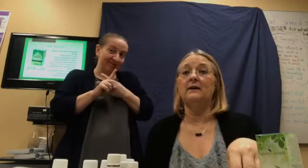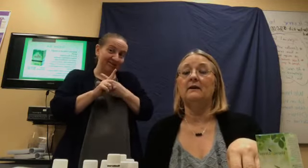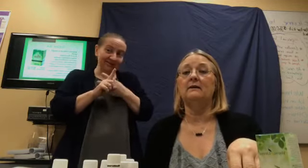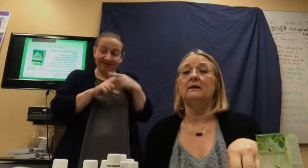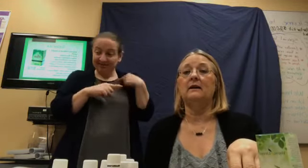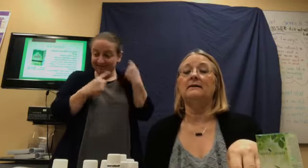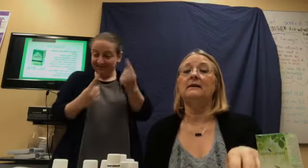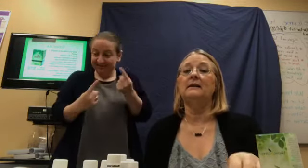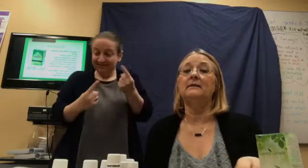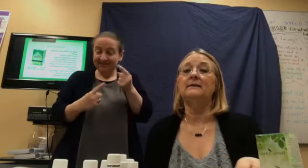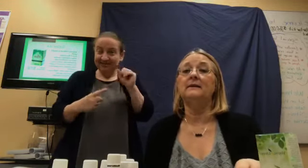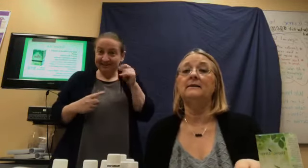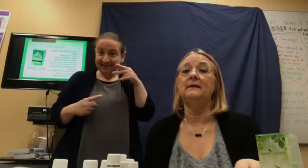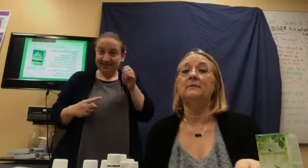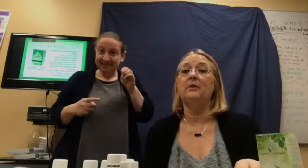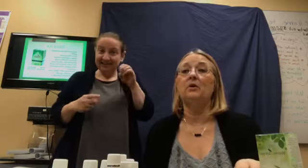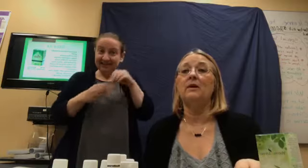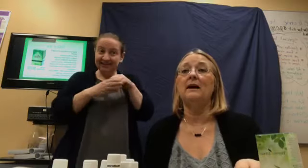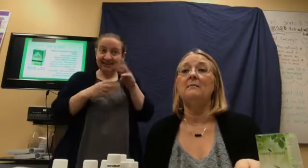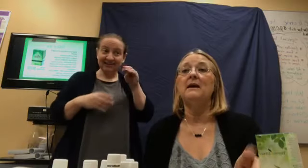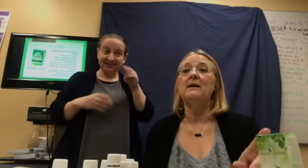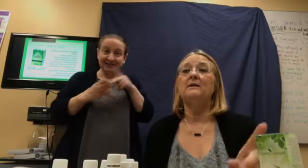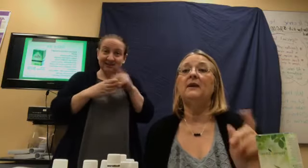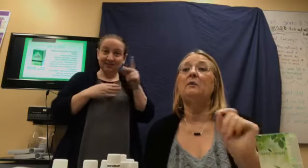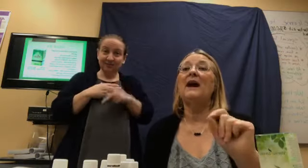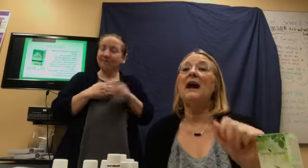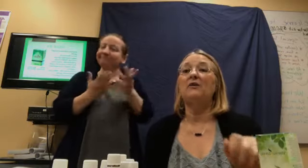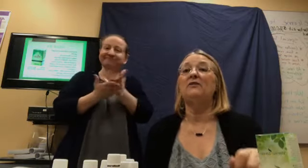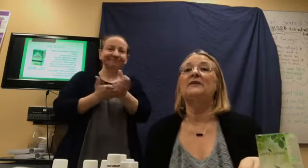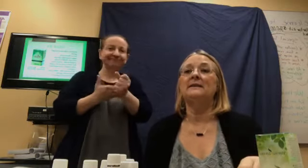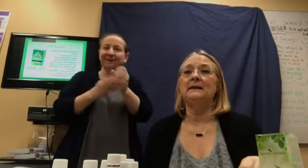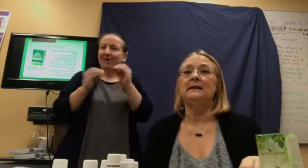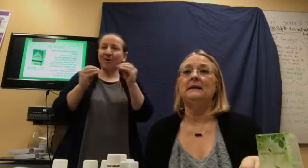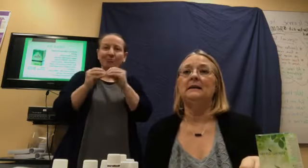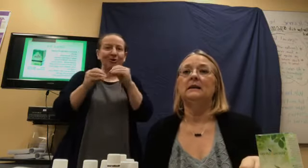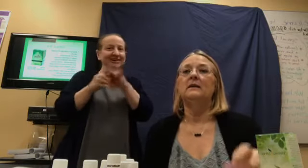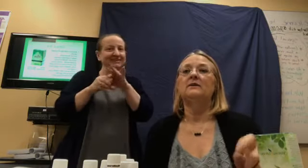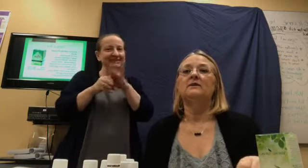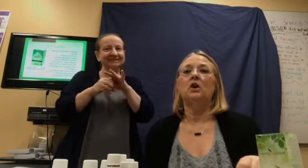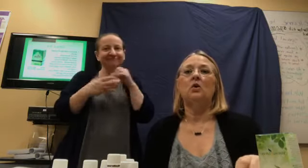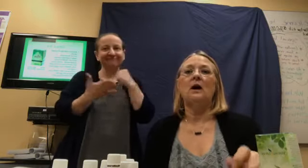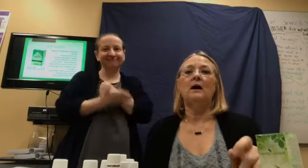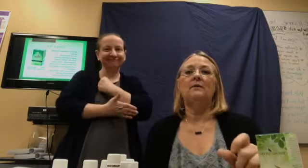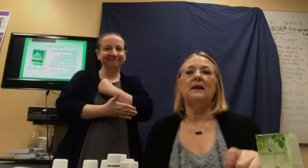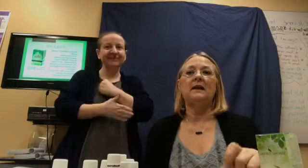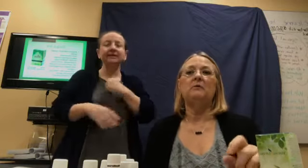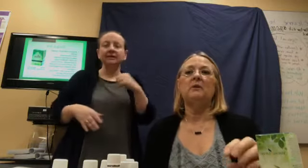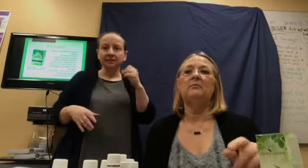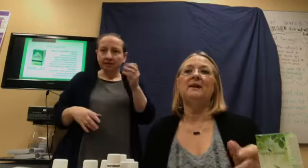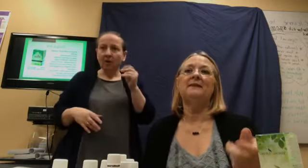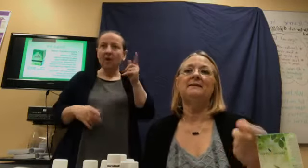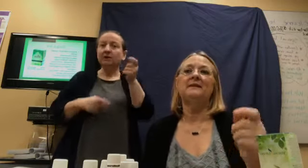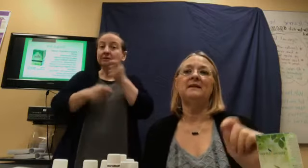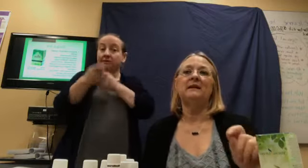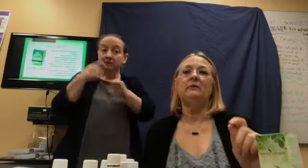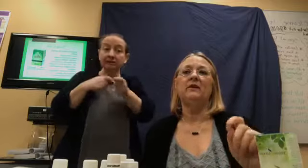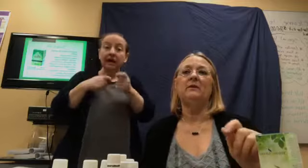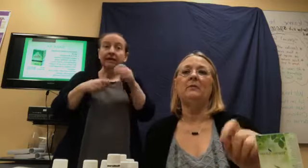uh, Sleek in 60 program, they were out of the tea. So, they replaced the tea with a